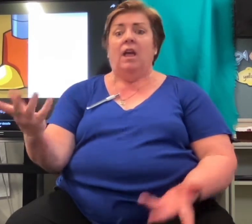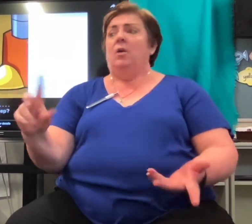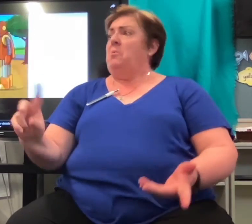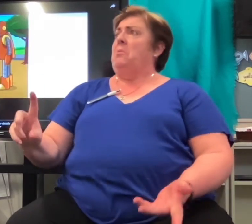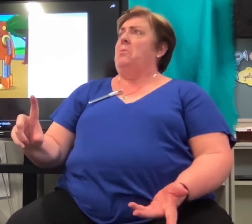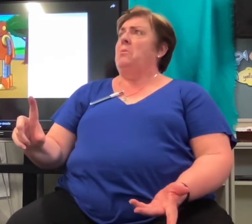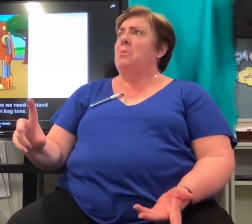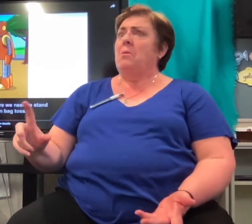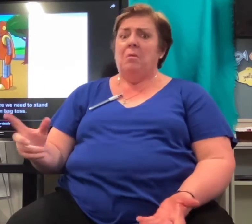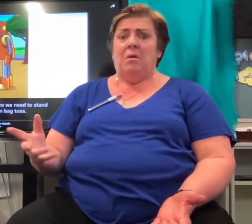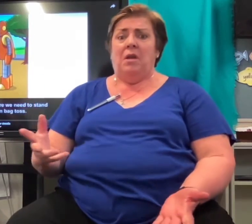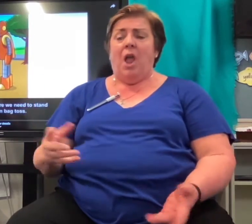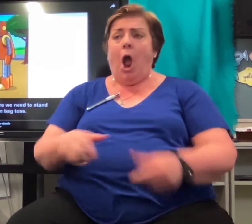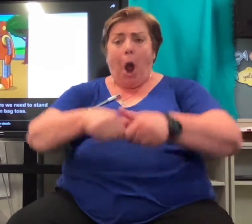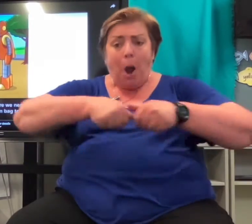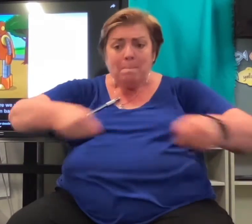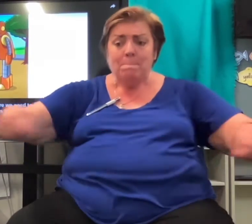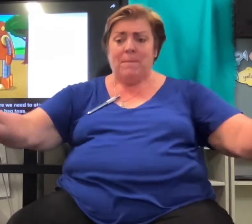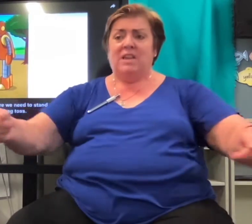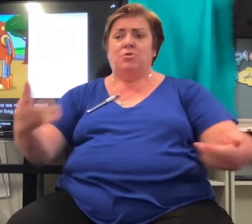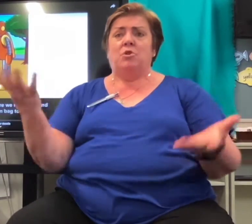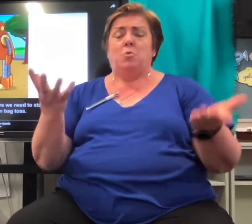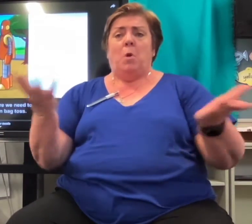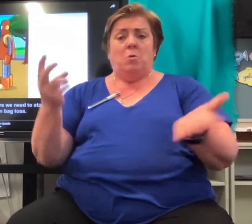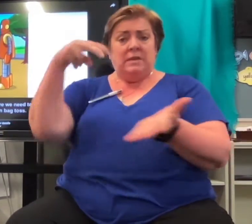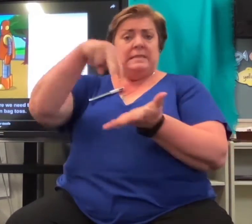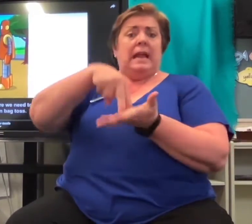I'm measuring where we need to stand for the beanbag toss.